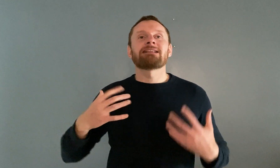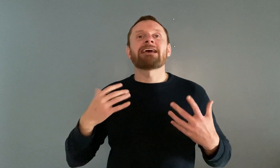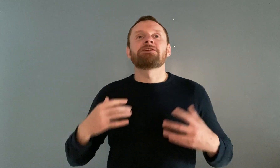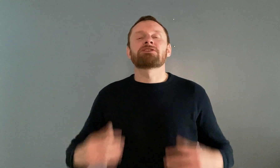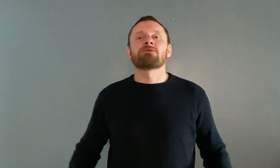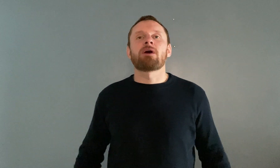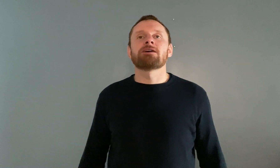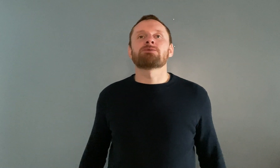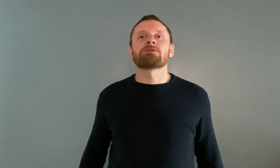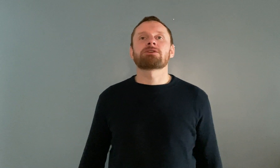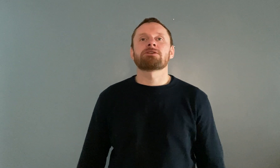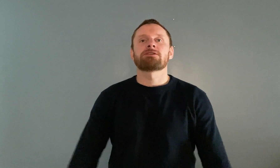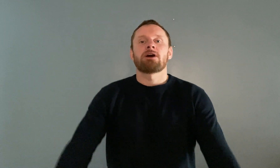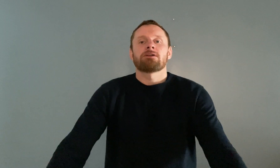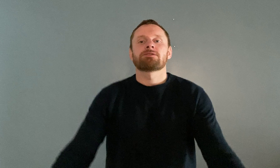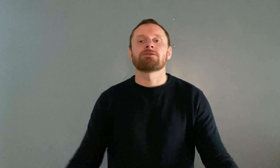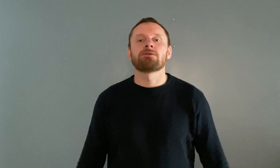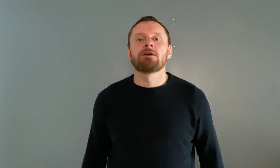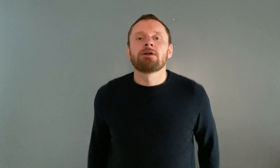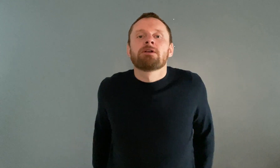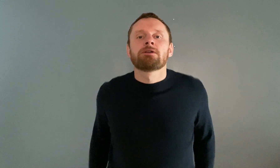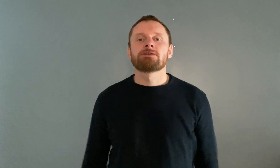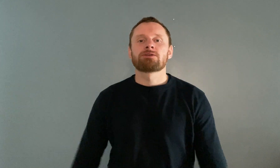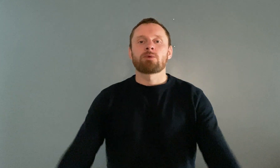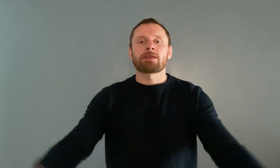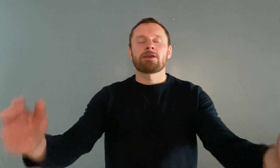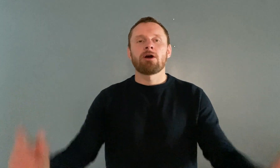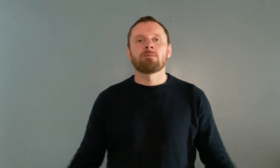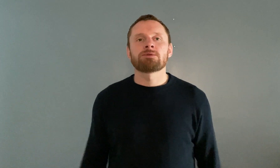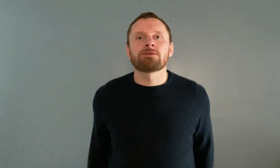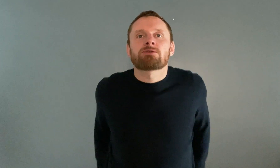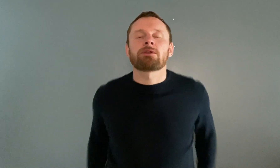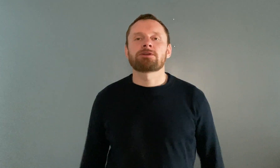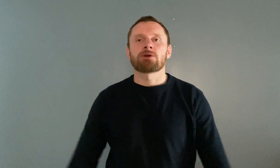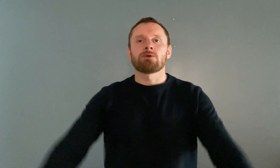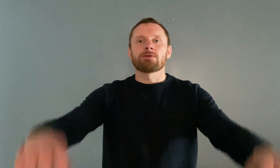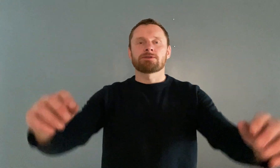that tension rise we're just going to start to swing the arms and swing the shoulders